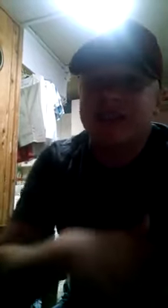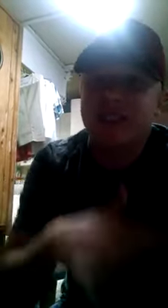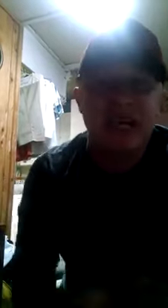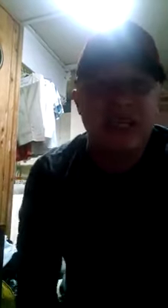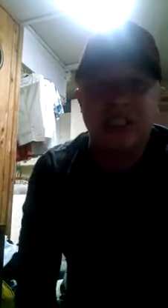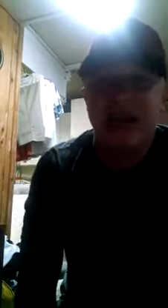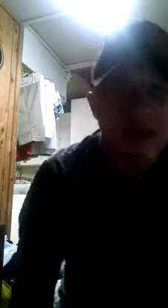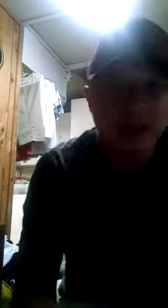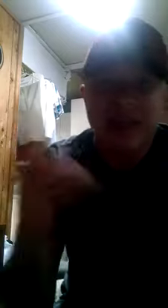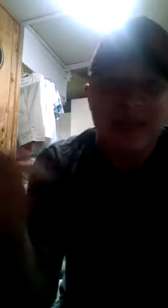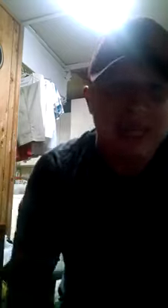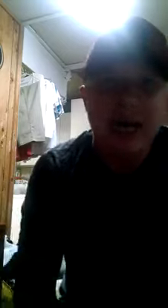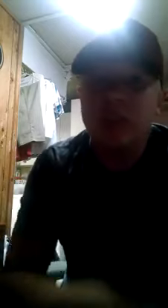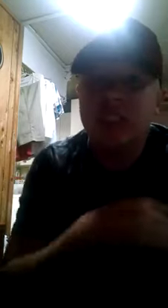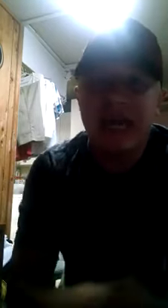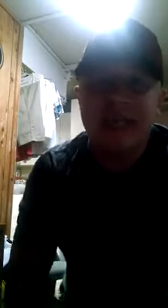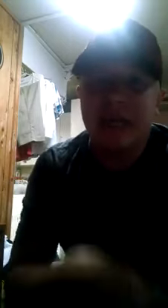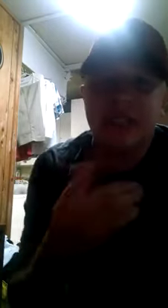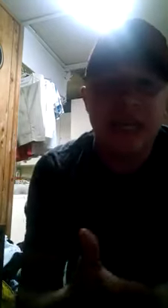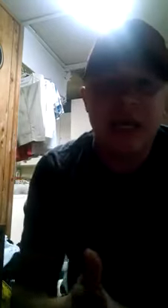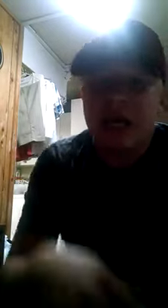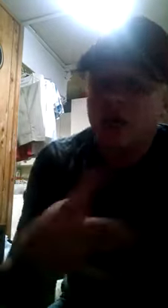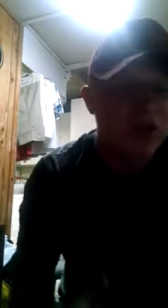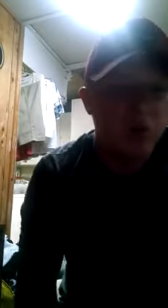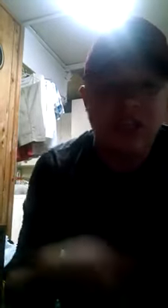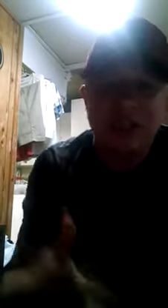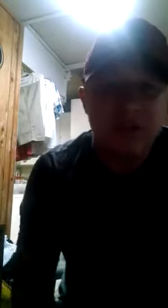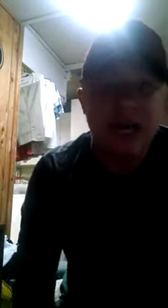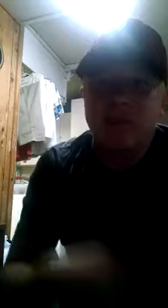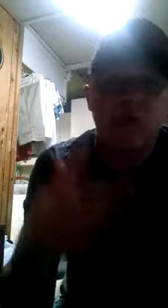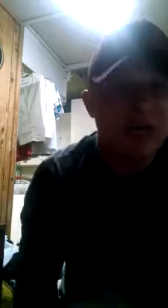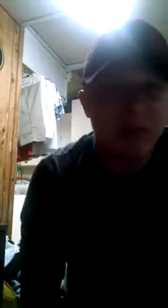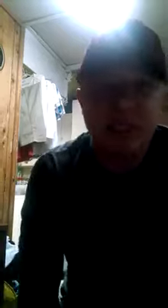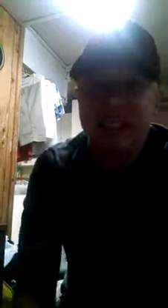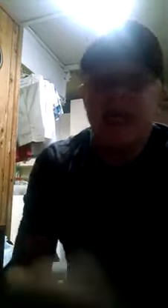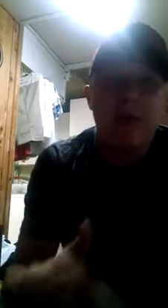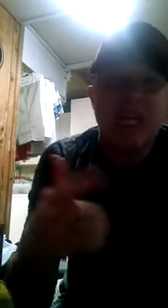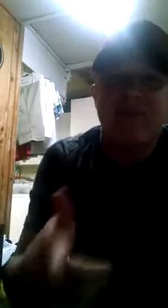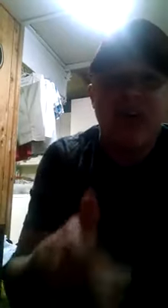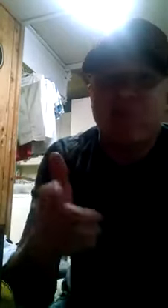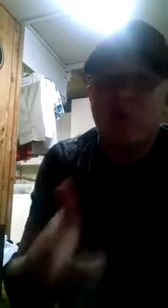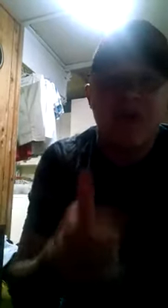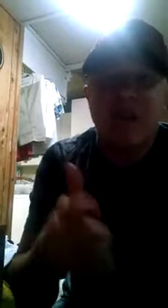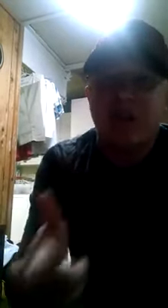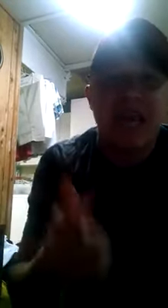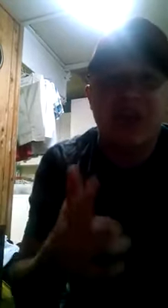has to sign the check The last time was the last time I said No wonder why sometimes I'll ever be dead But never ever will my family ever